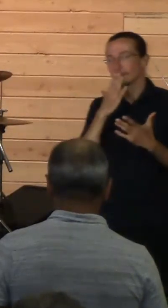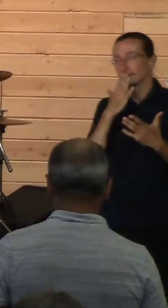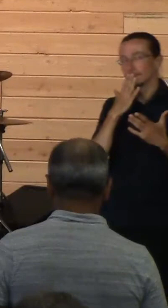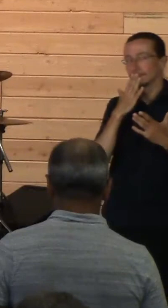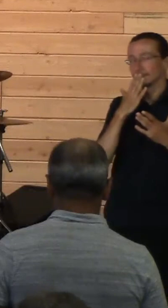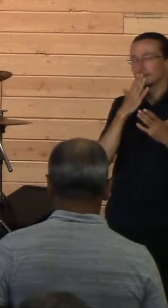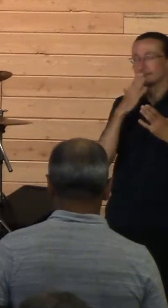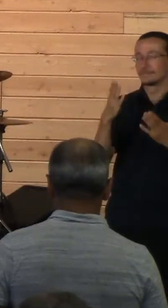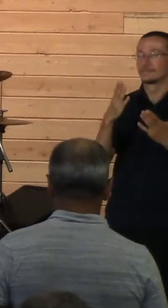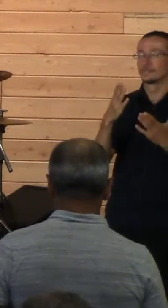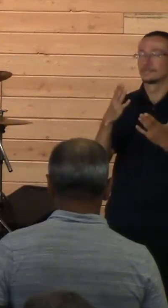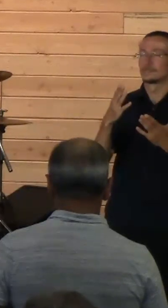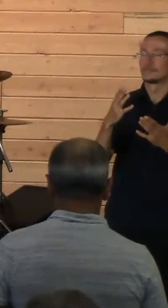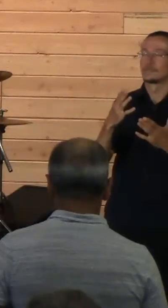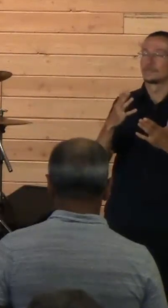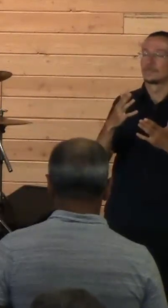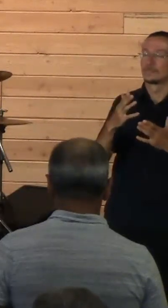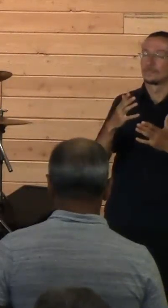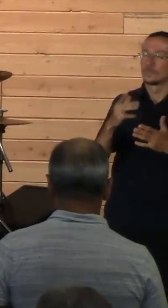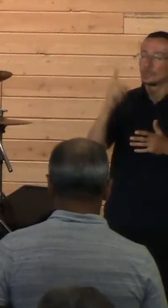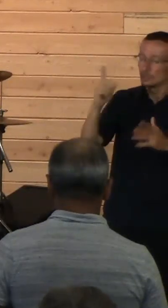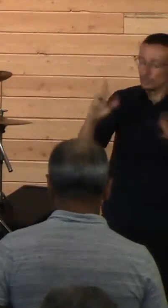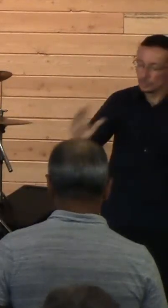That you are the lifter of our heads.